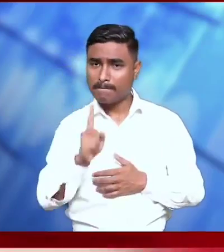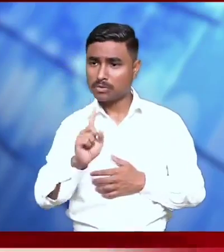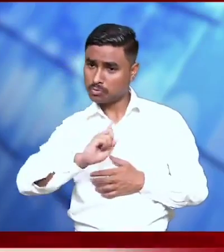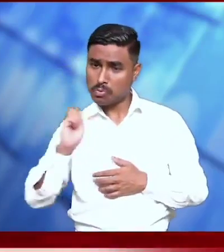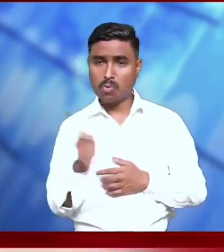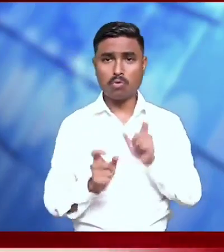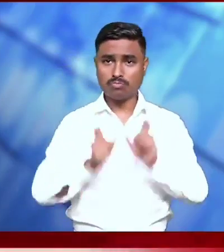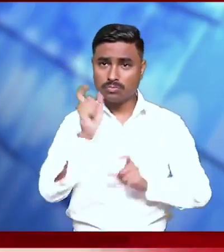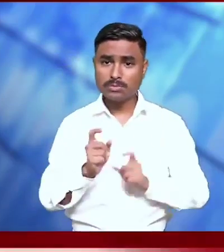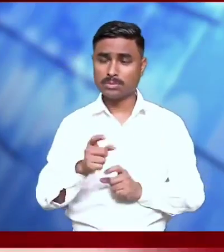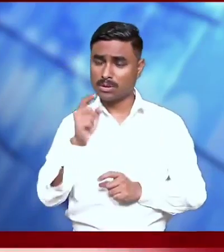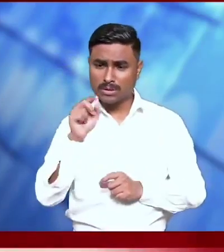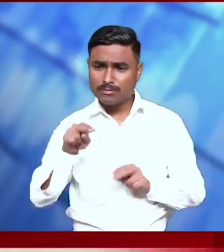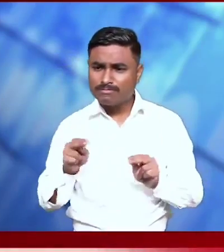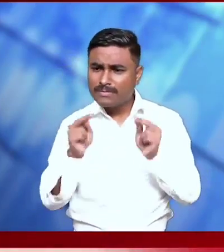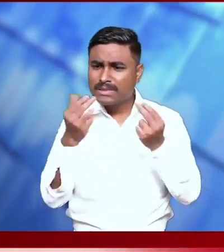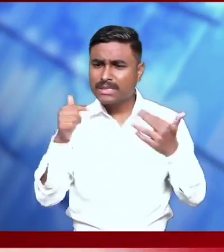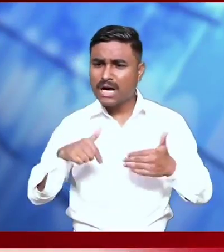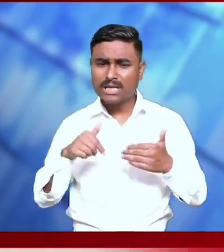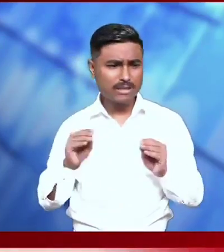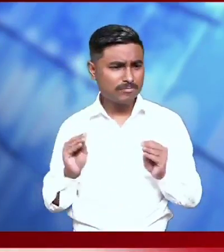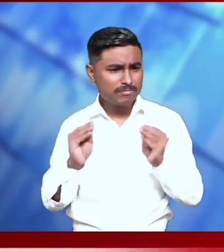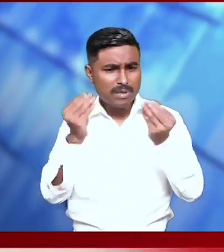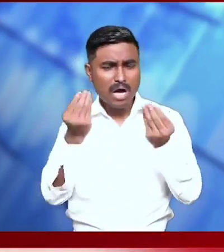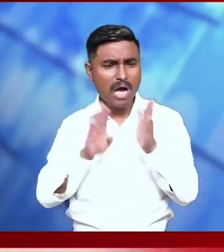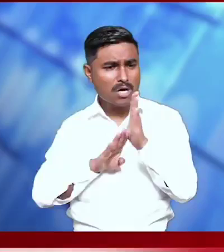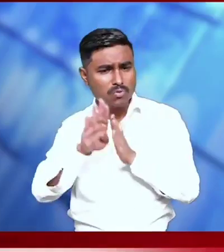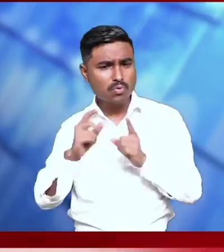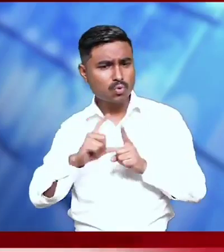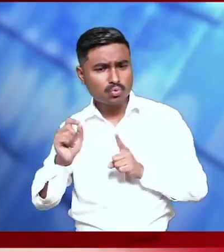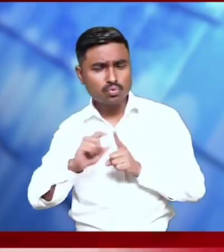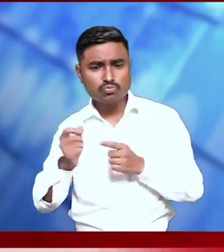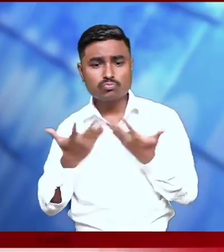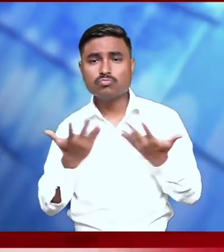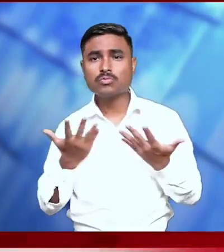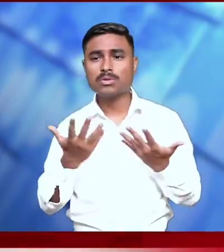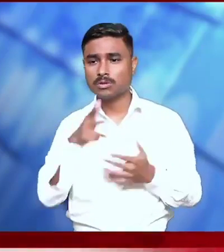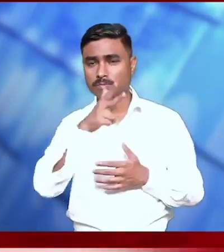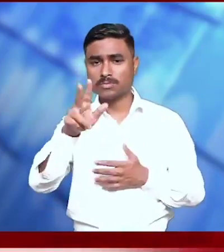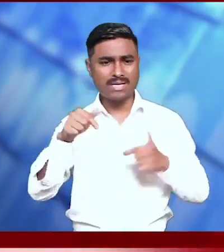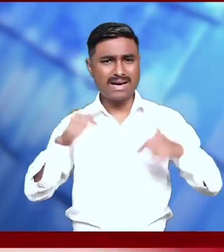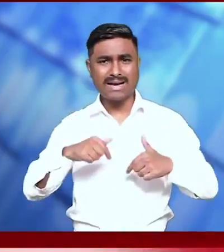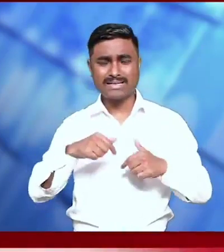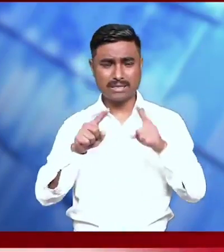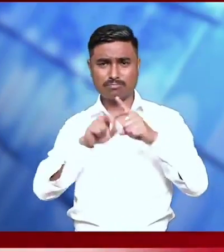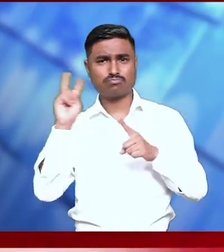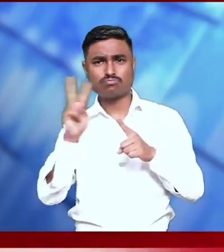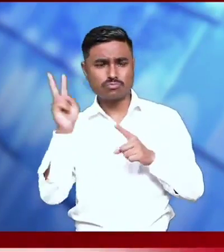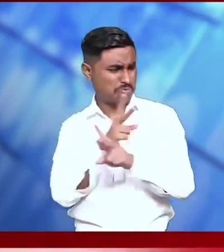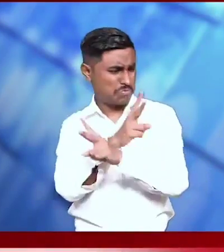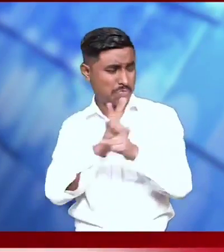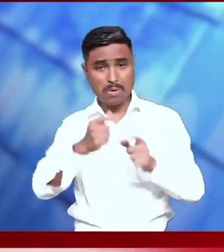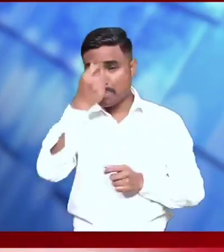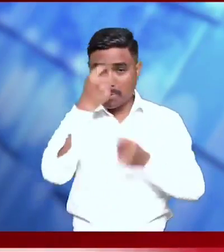speaks volumes about the need to inspire debates around rebuilding and adapting to meet various challenges